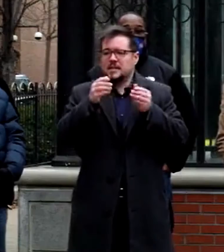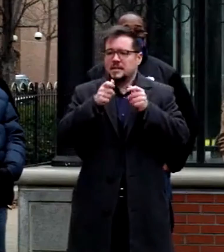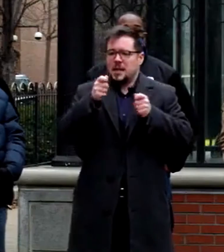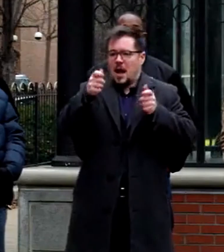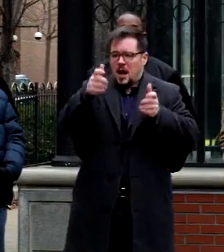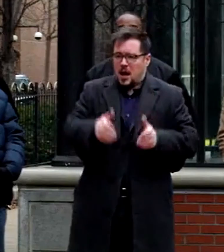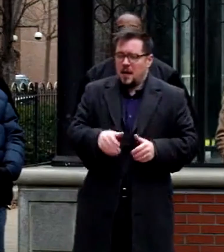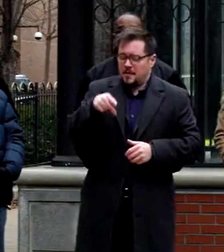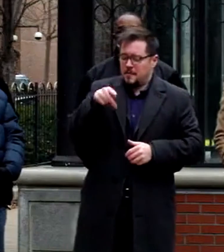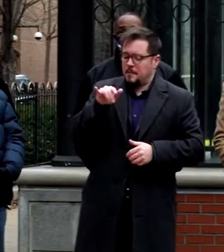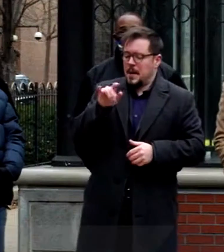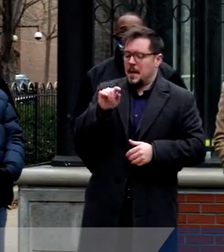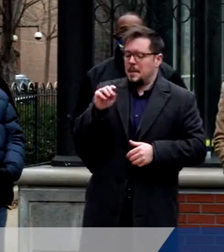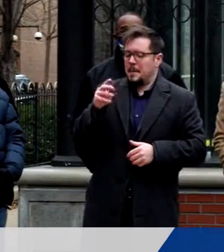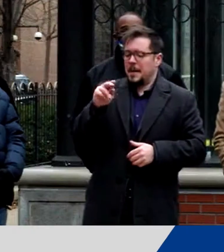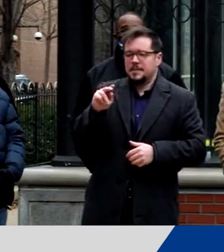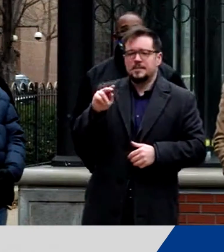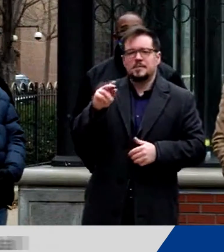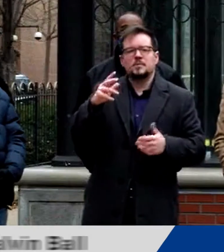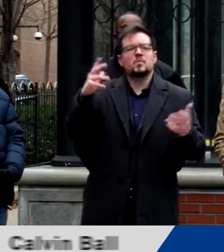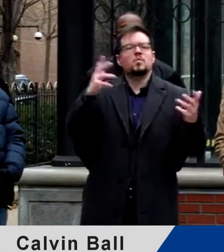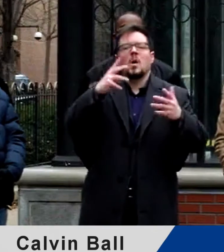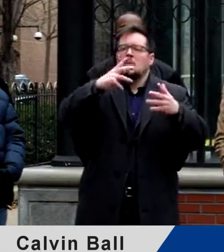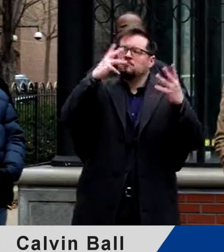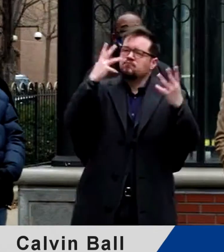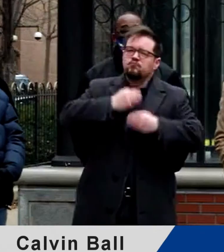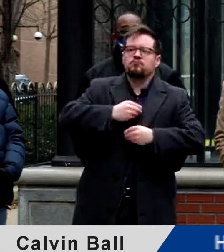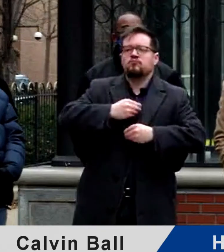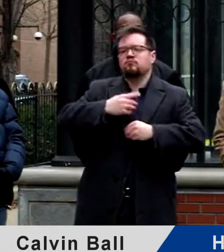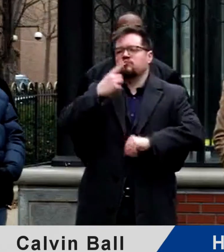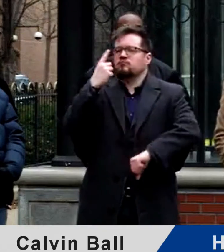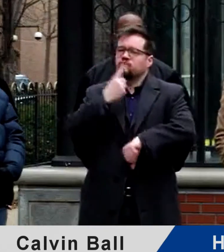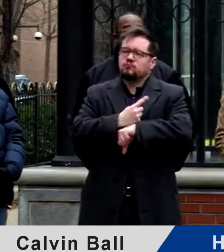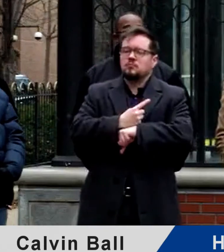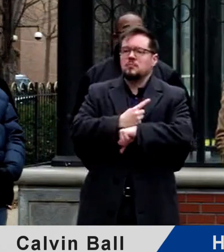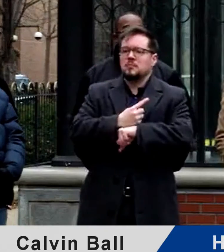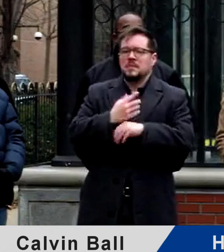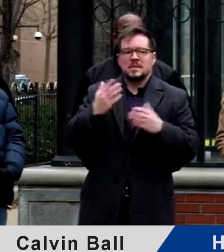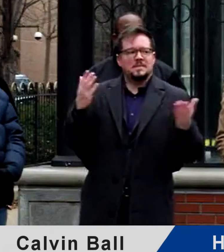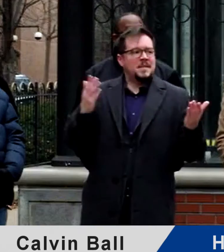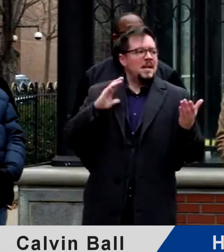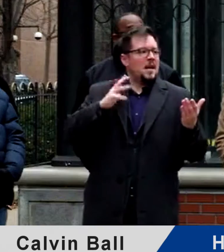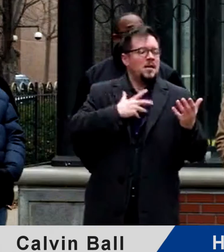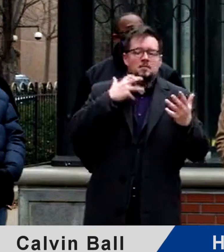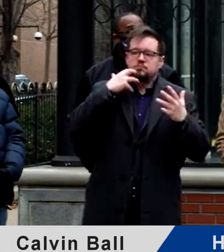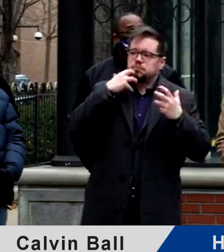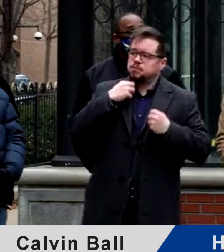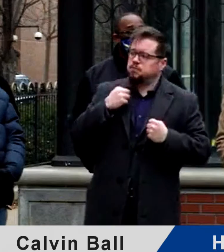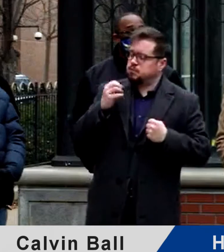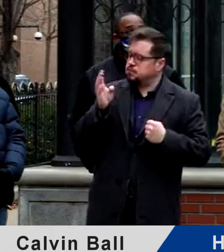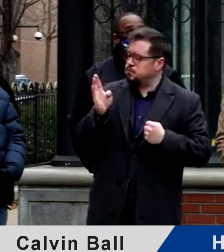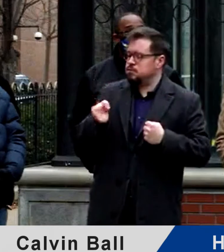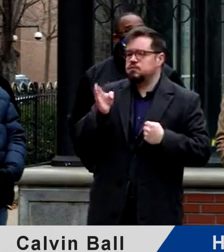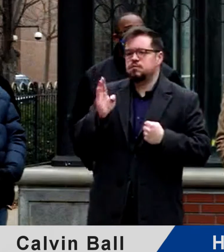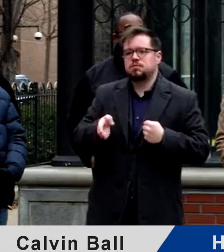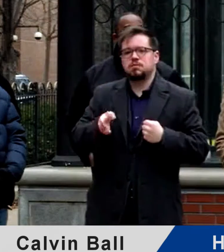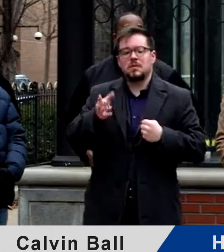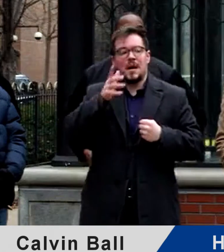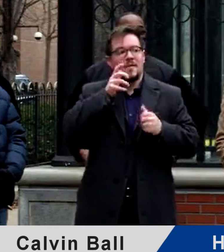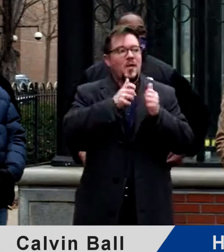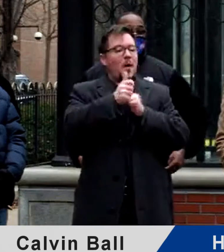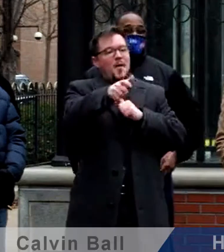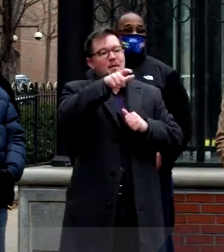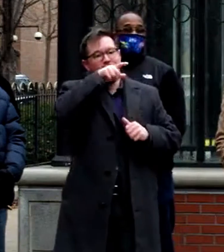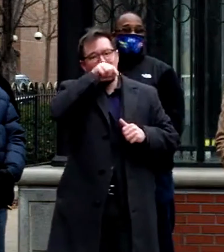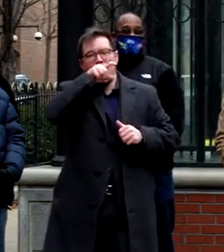What a beautiful day to be in our beloved Baltimore after a wonderful Ravens